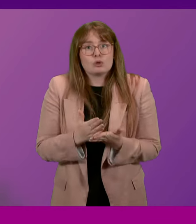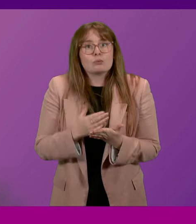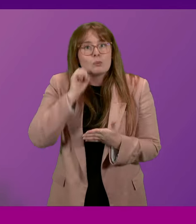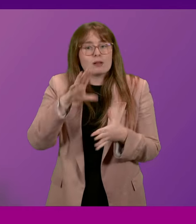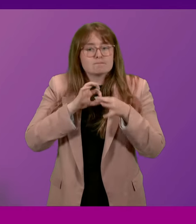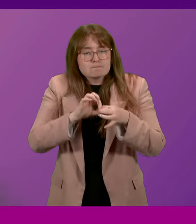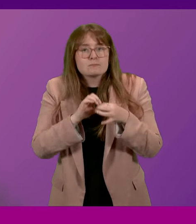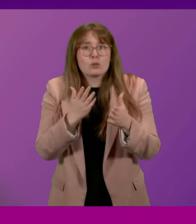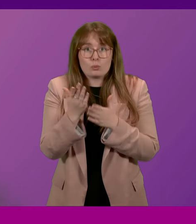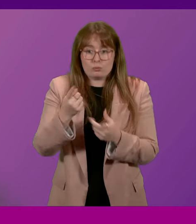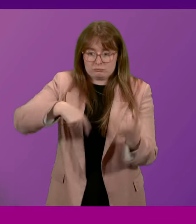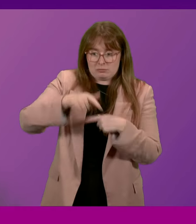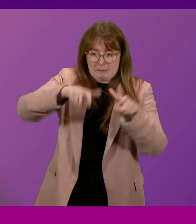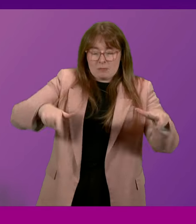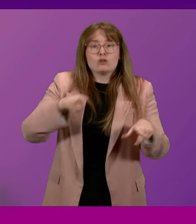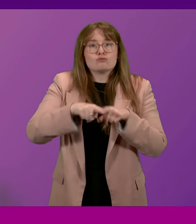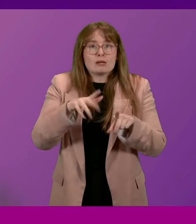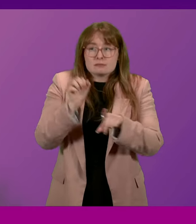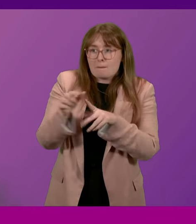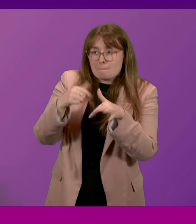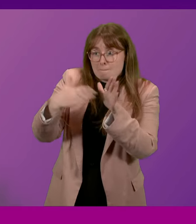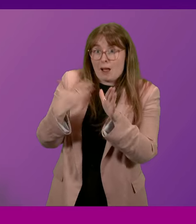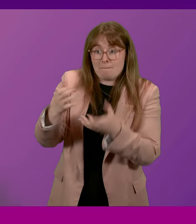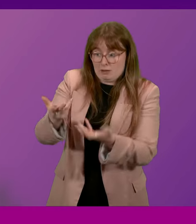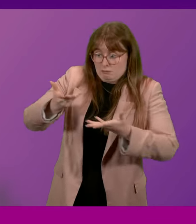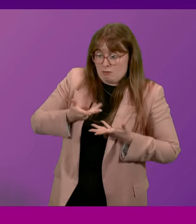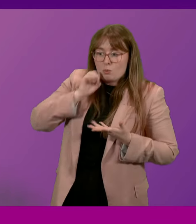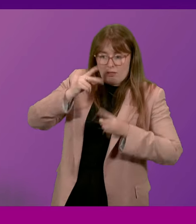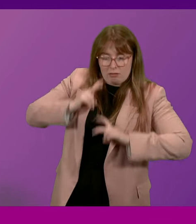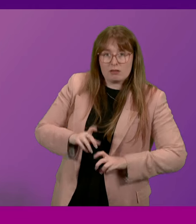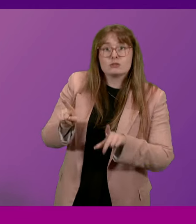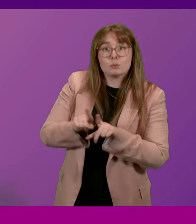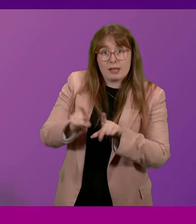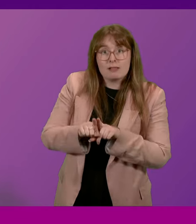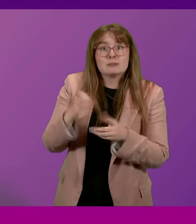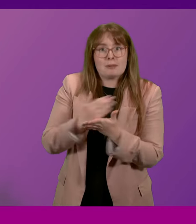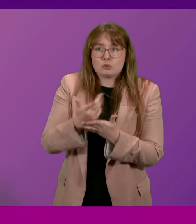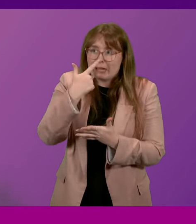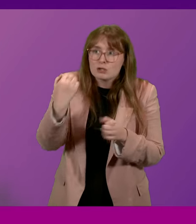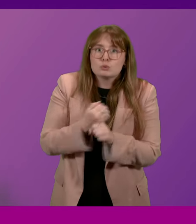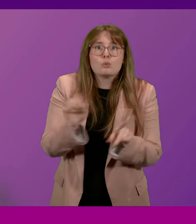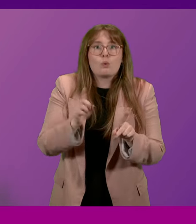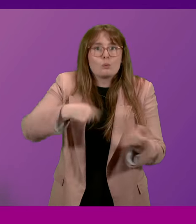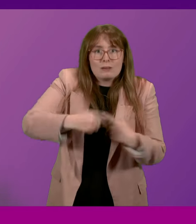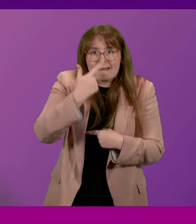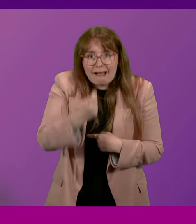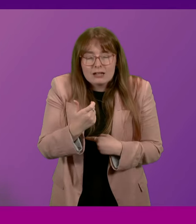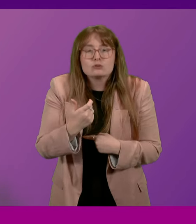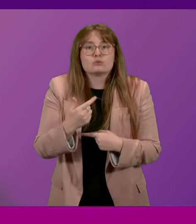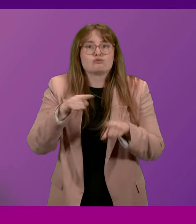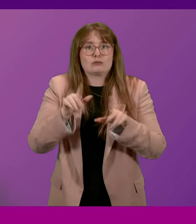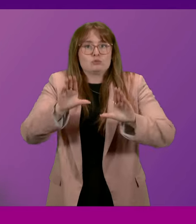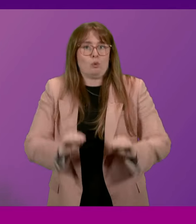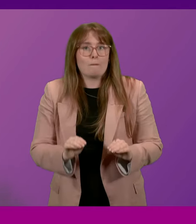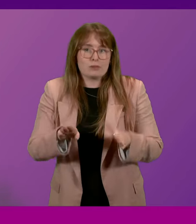work across this chamber to capture some of the thinking that Pam Gosal has put to me to make sure that we do everything we can to address this scourge in our